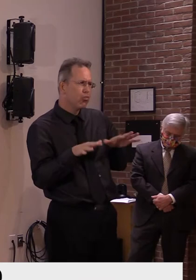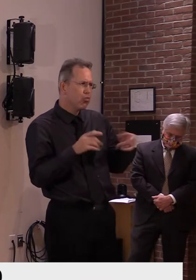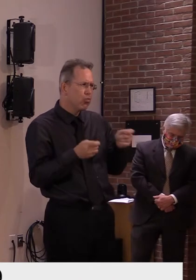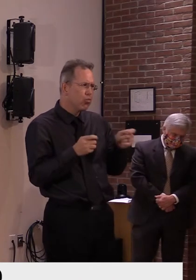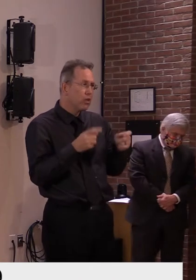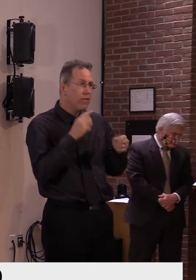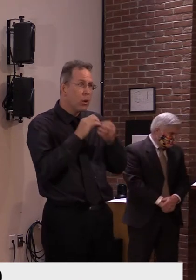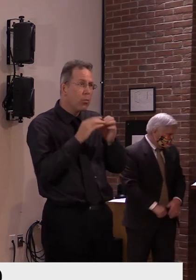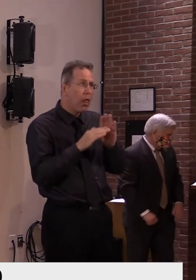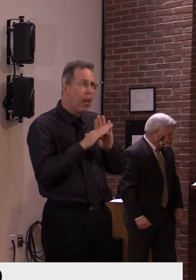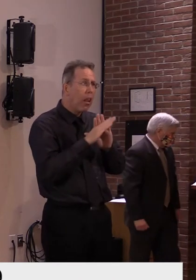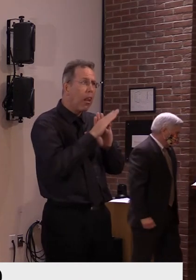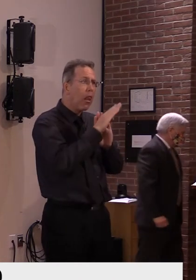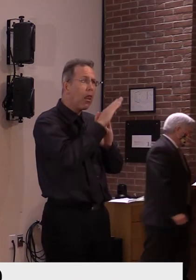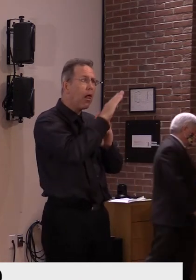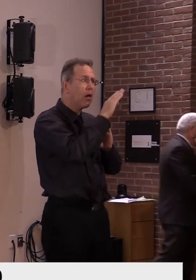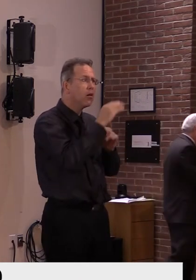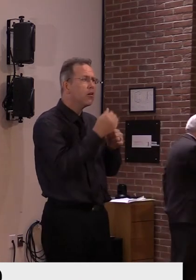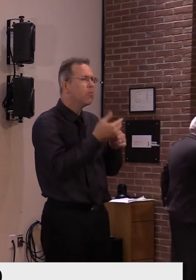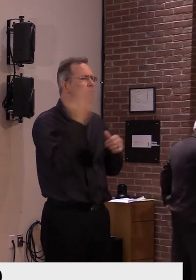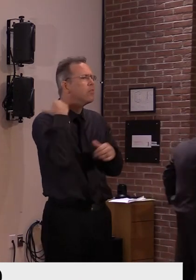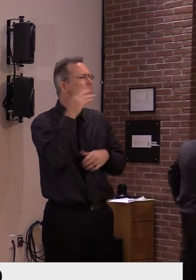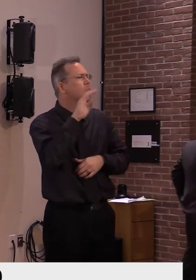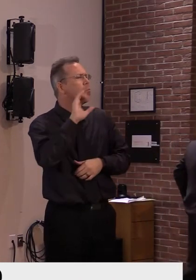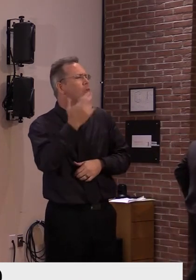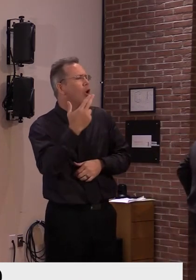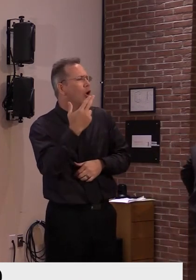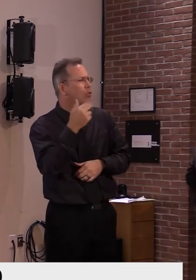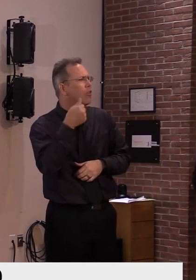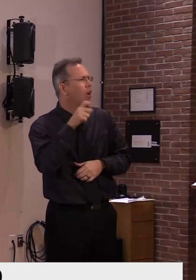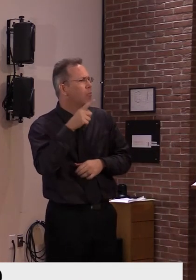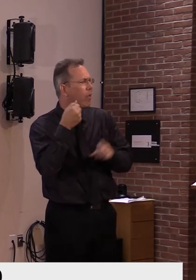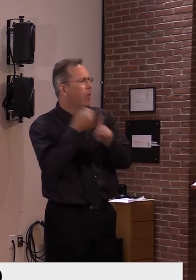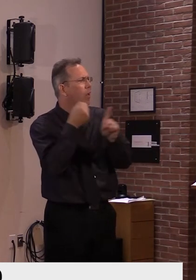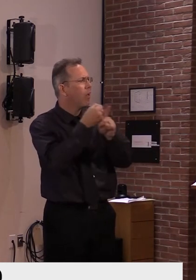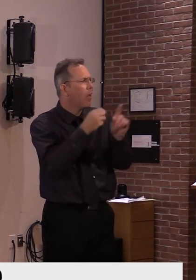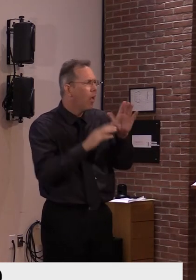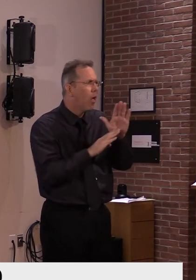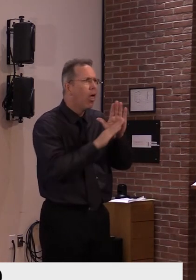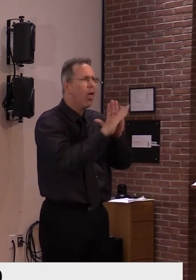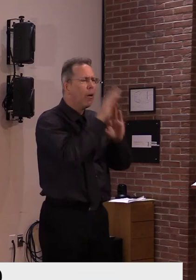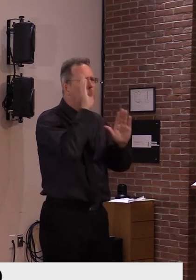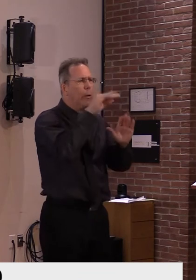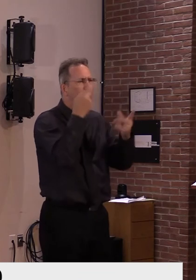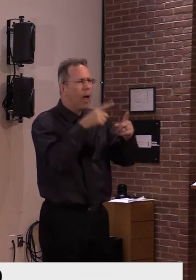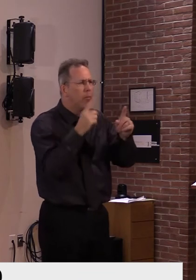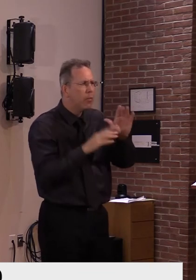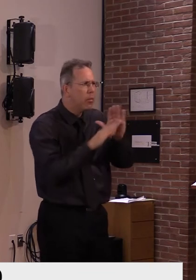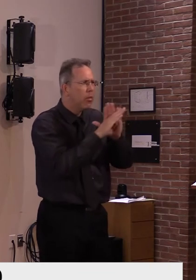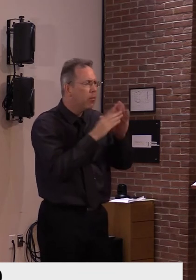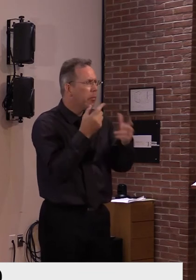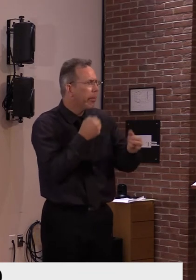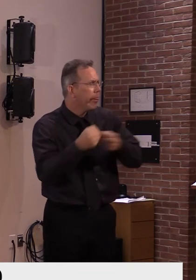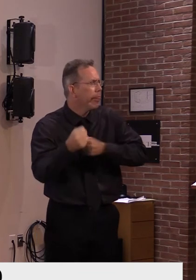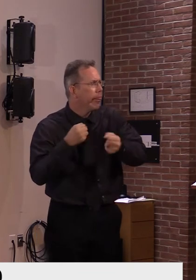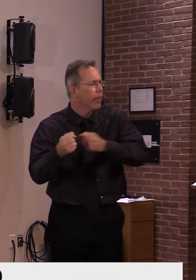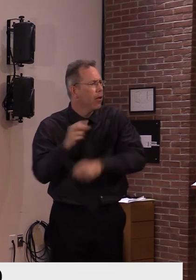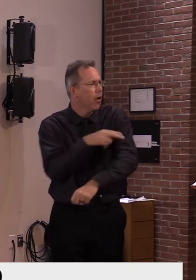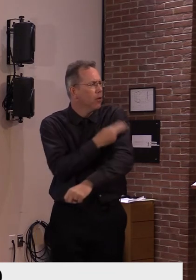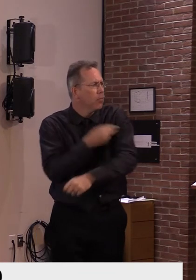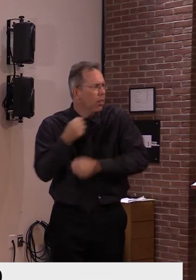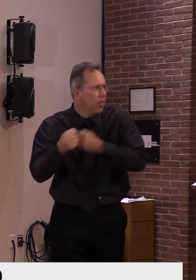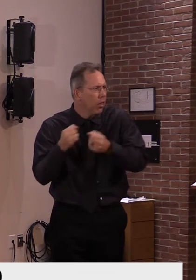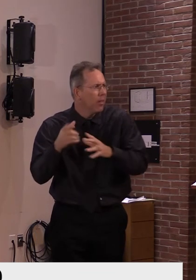March and April that showed, you know, not just cases, but hospitalizations really going up to a pretty significant and severe level. And with